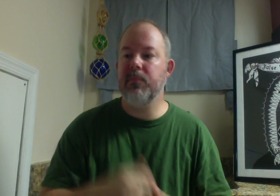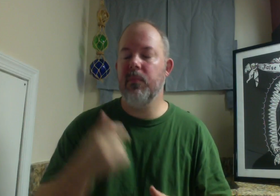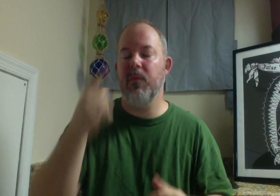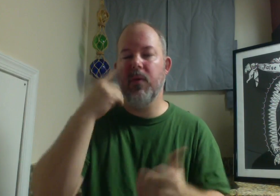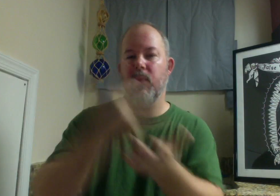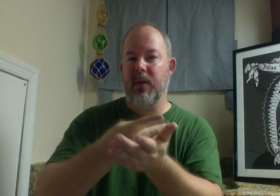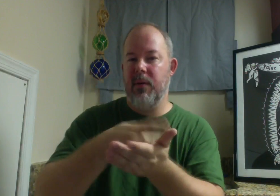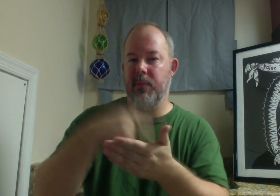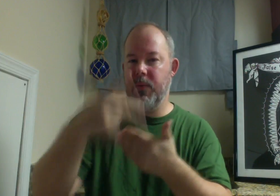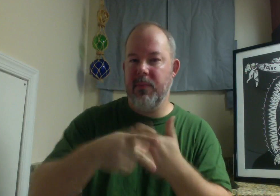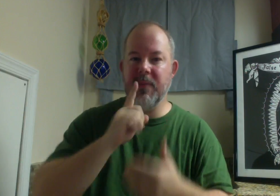Here's walk.